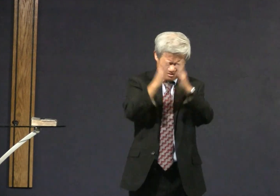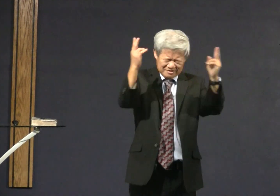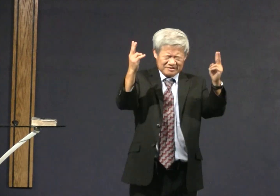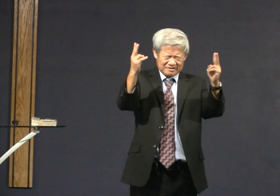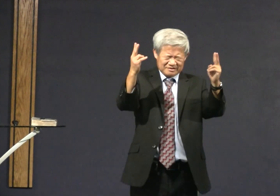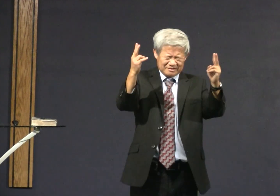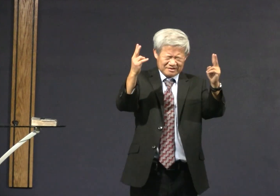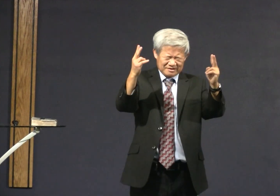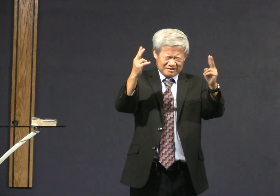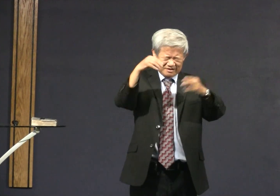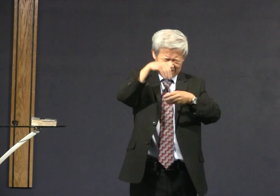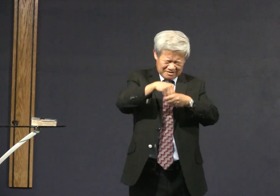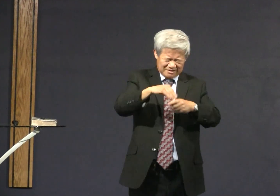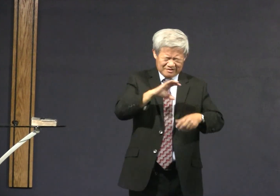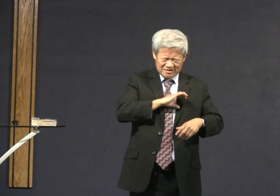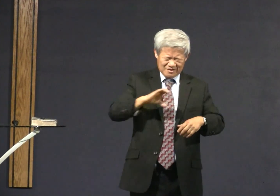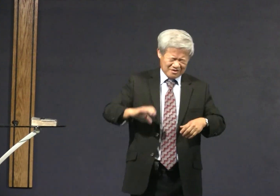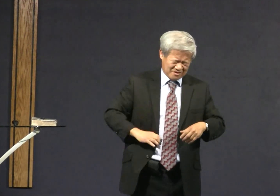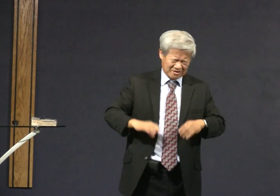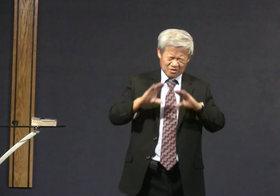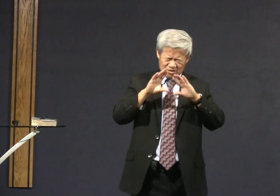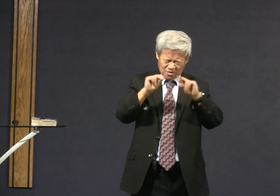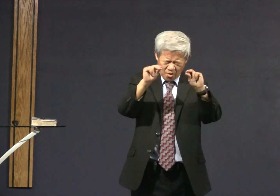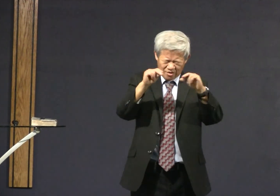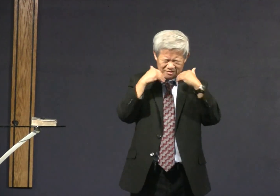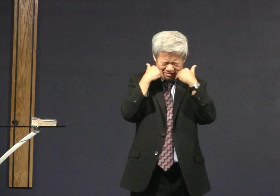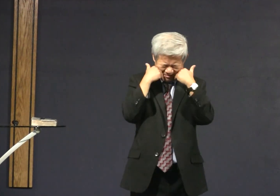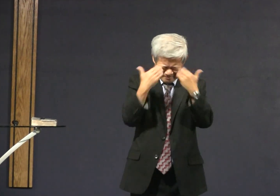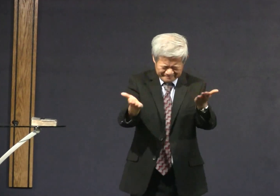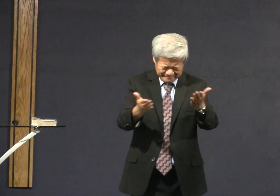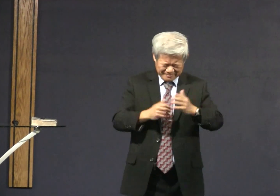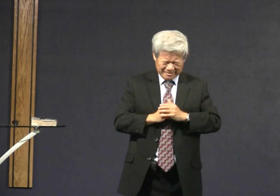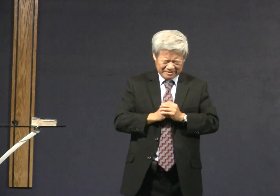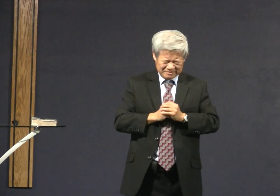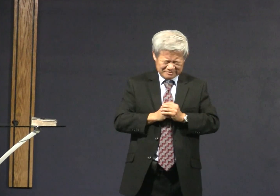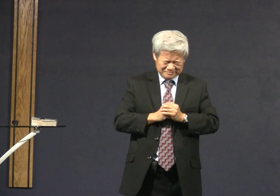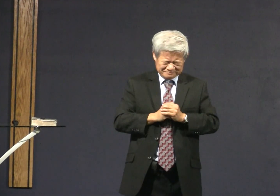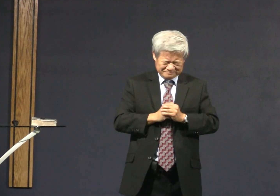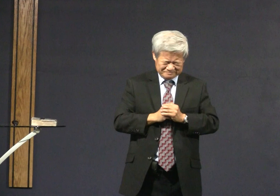and we have victory in Christ. There is no shame.